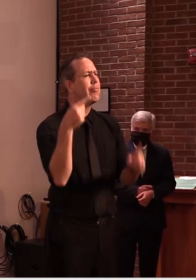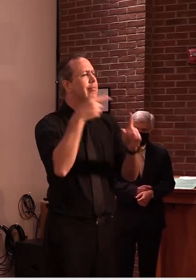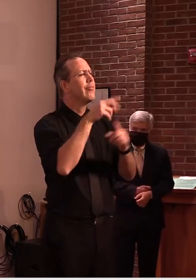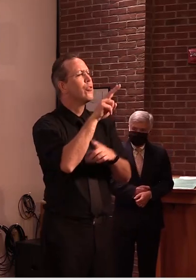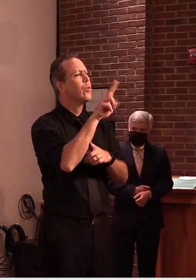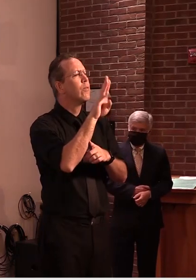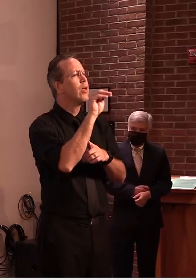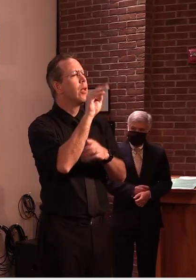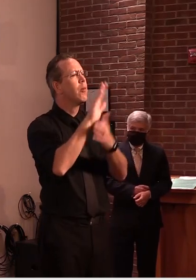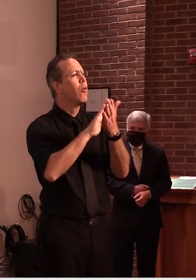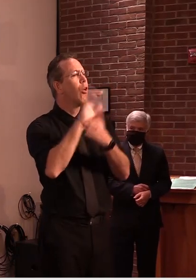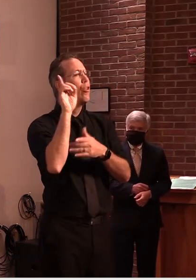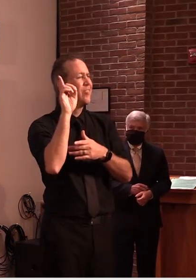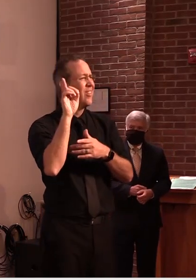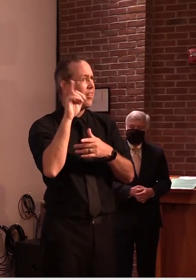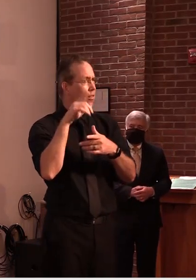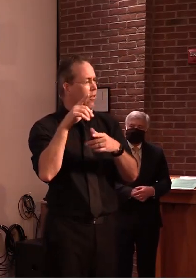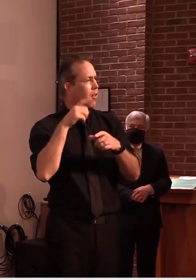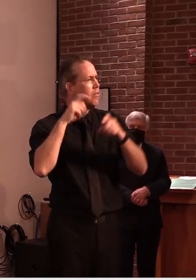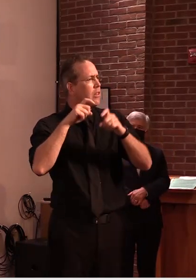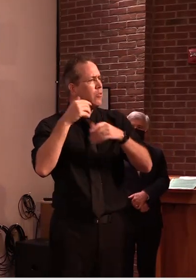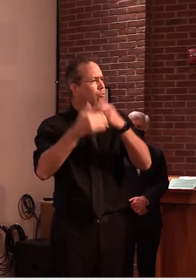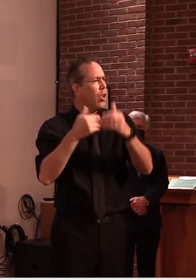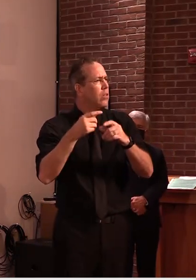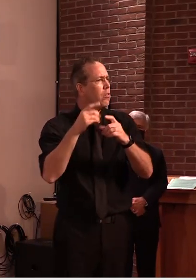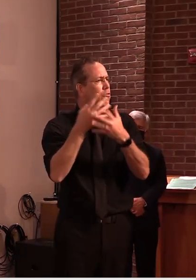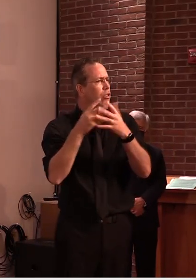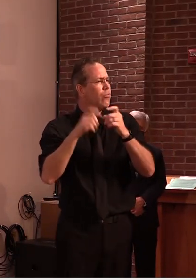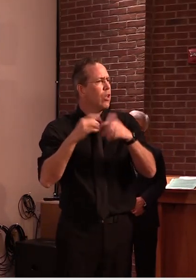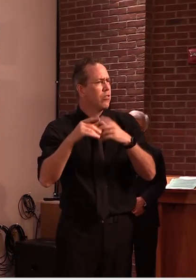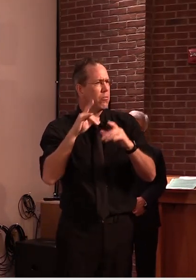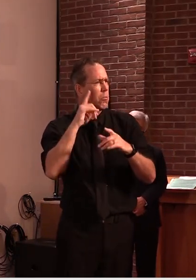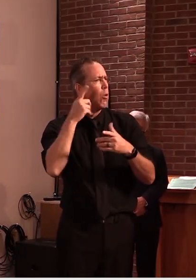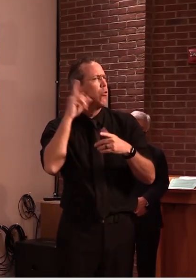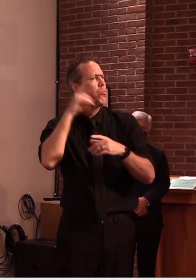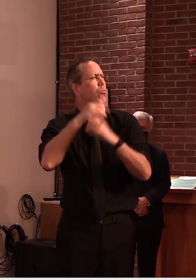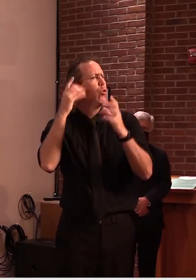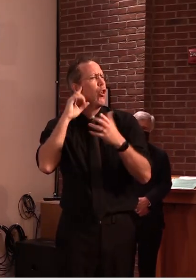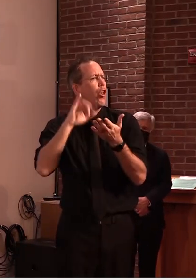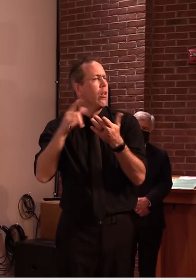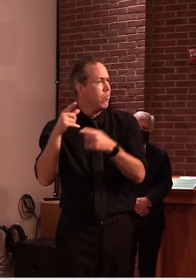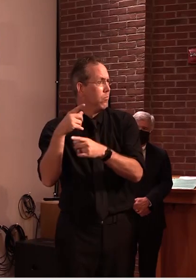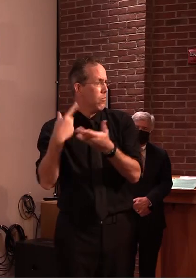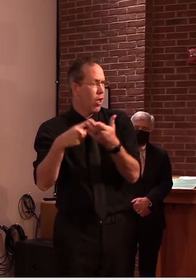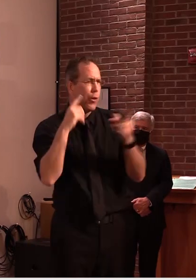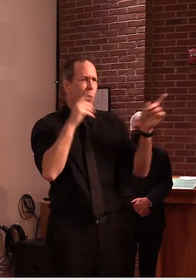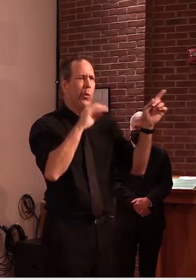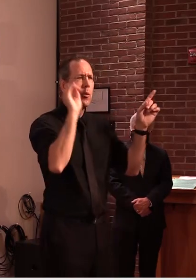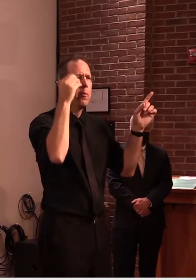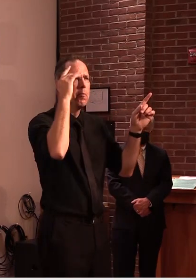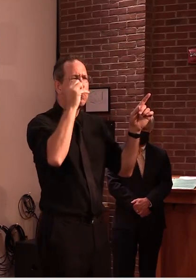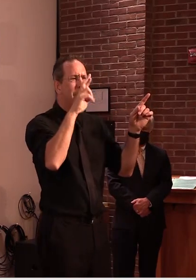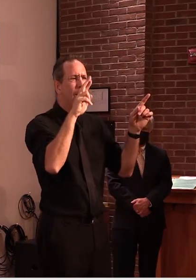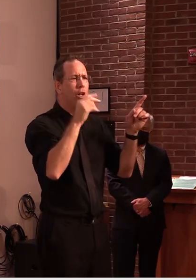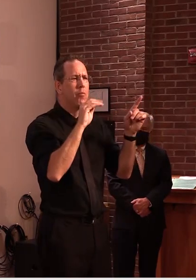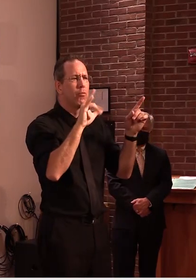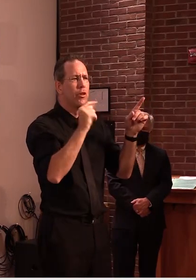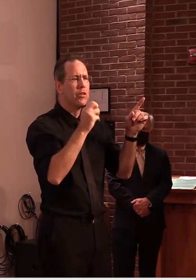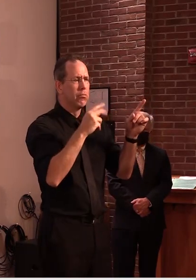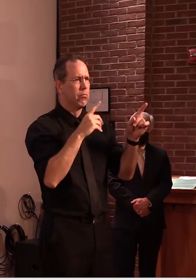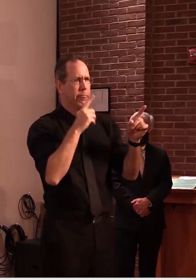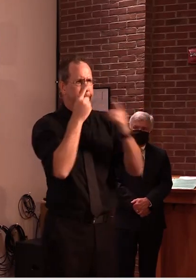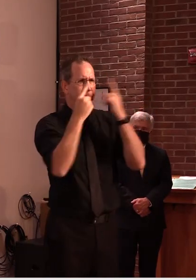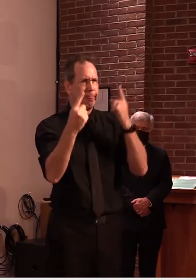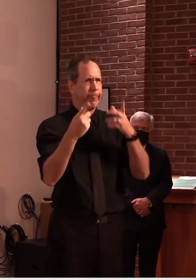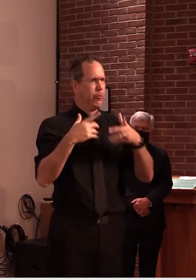hi cat thanks for the question we've had extensive consultations actually and a lot of their plan comes from the